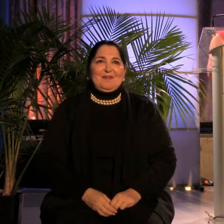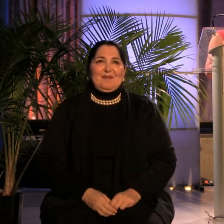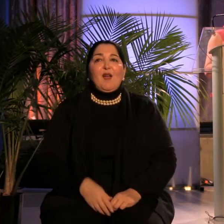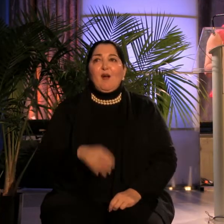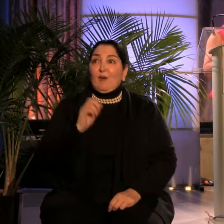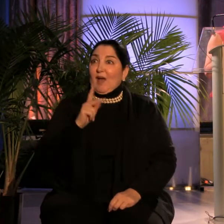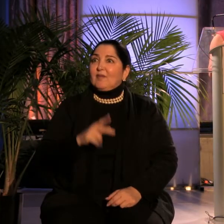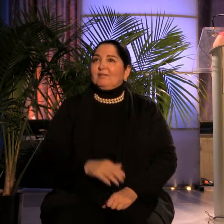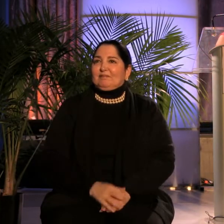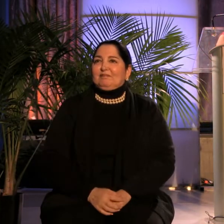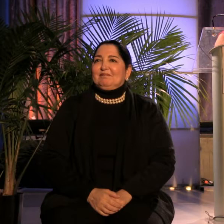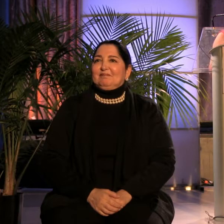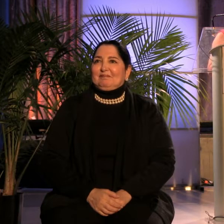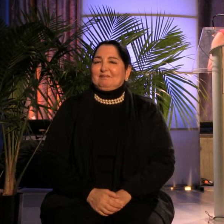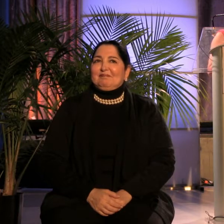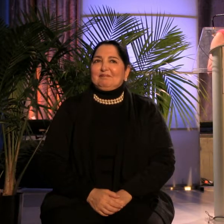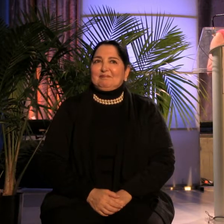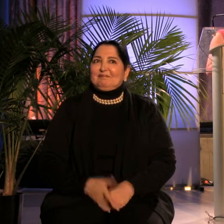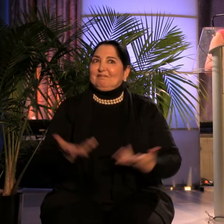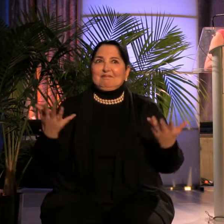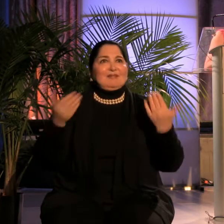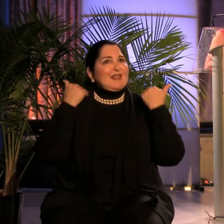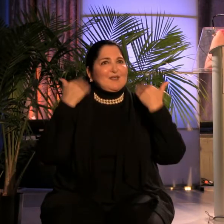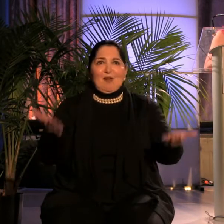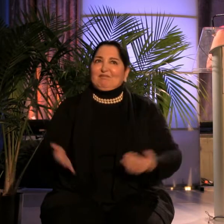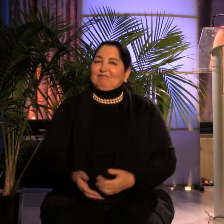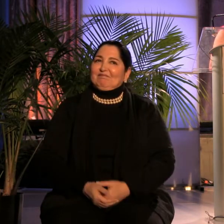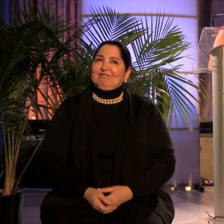Okay. Let's let her rip.